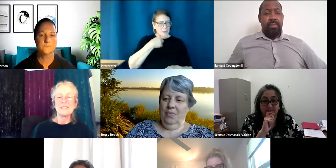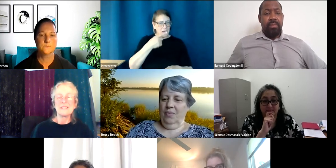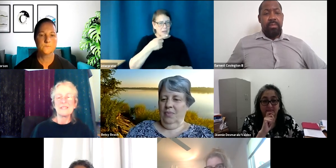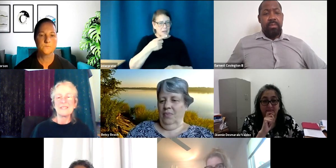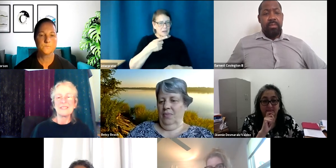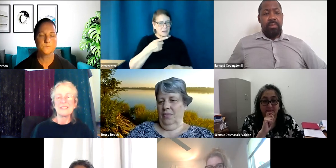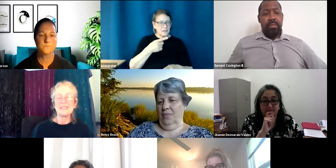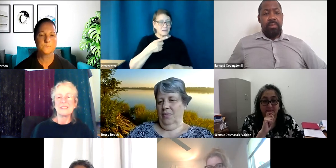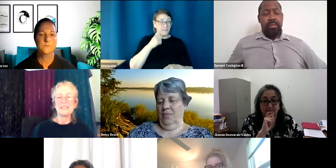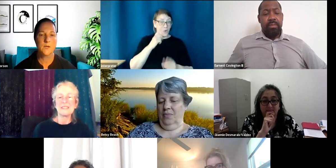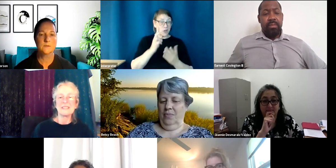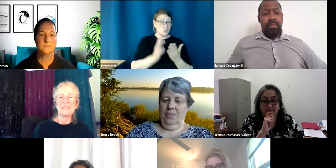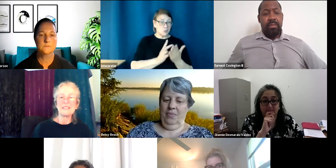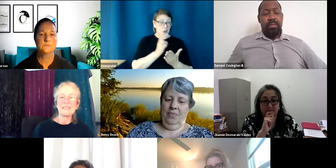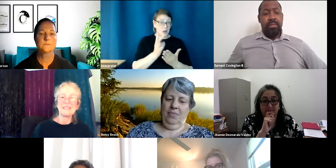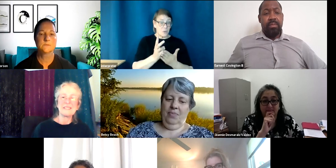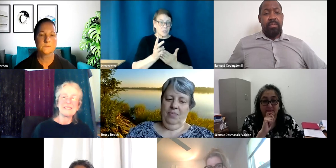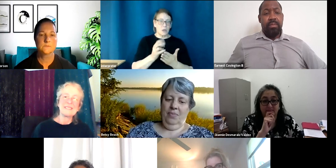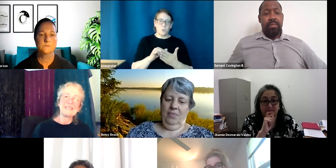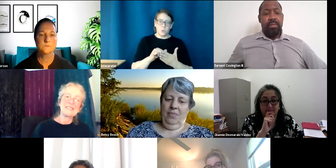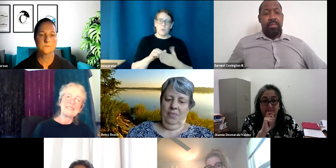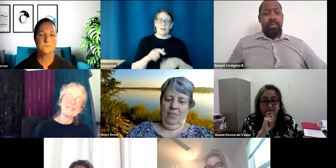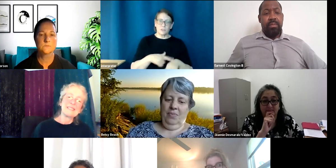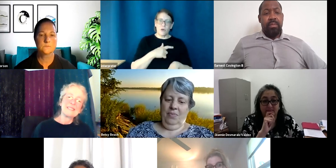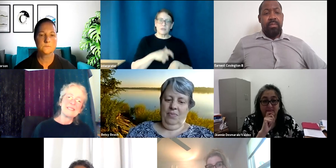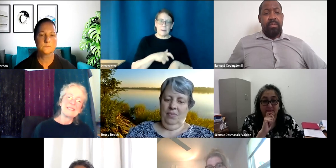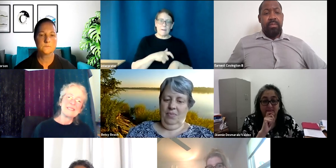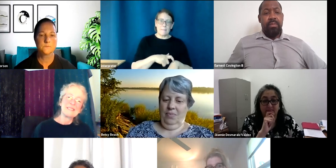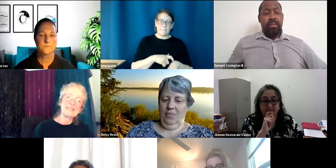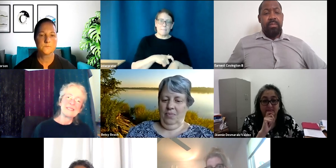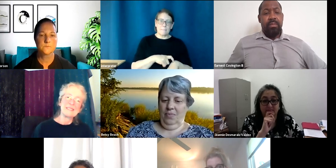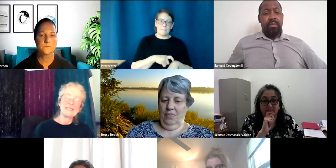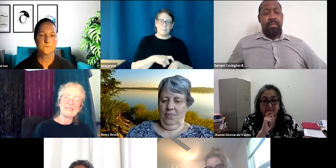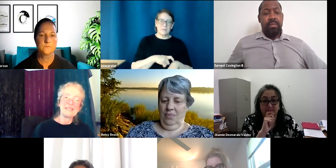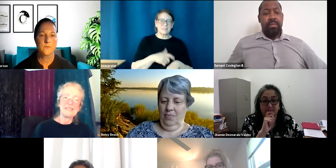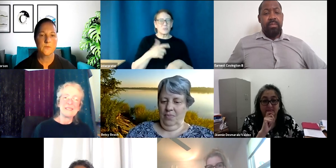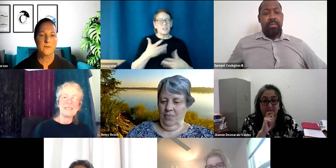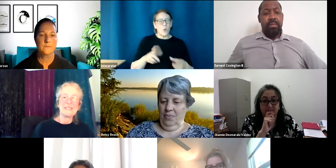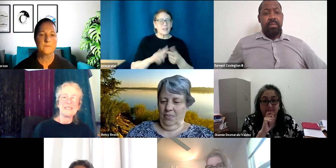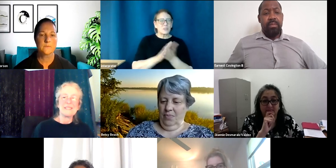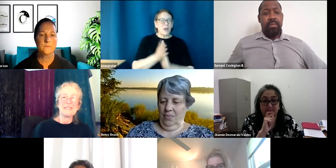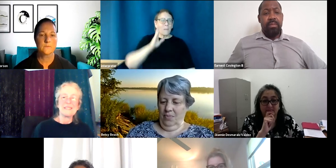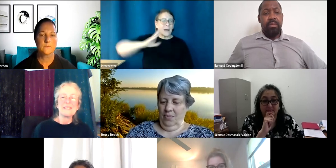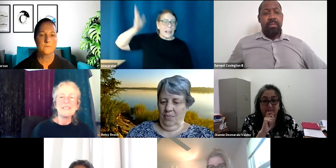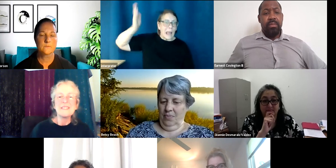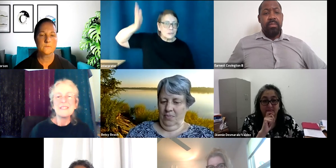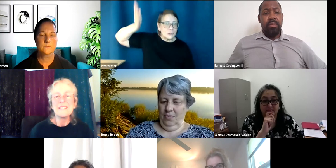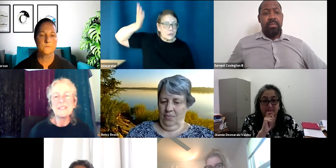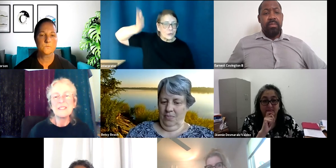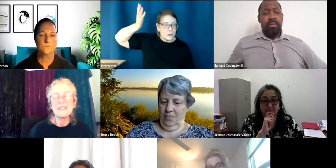hours is a long format and it can begin to have a lecture like feel. Um, but to have people kind